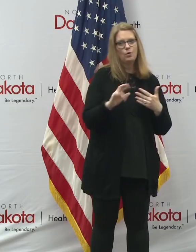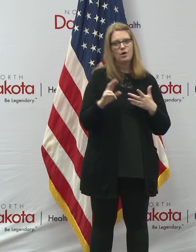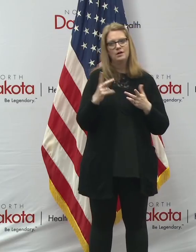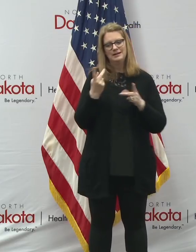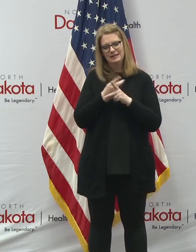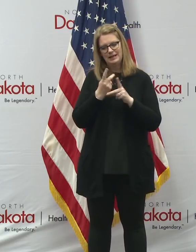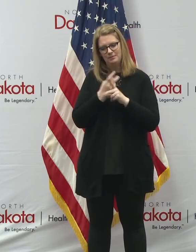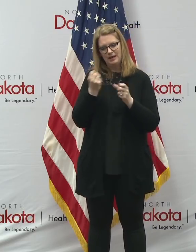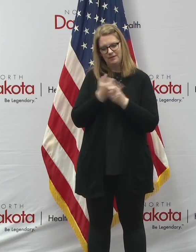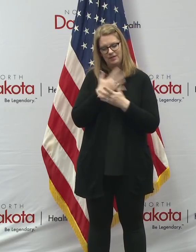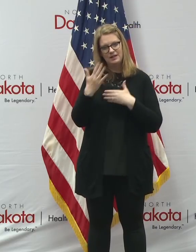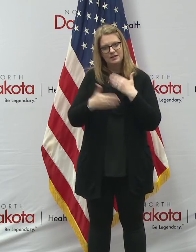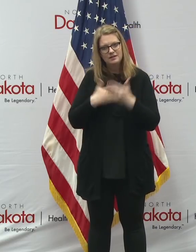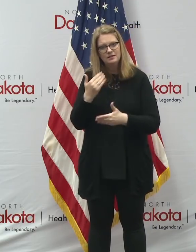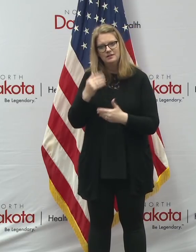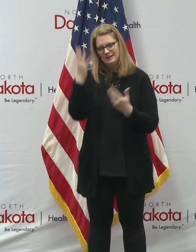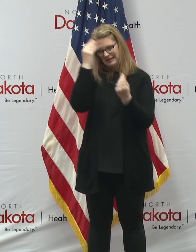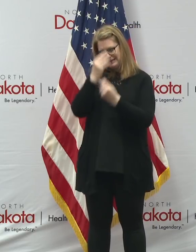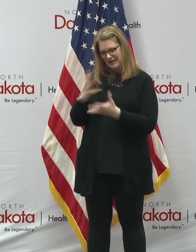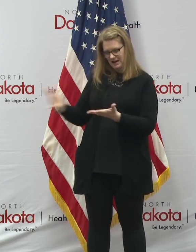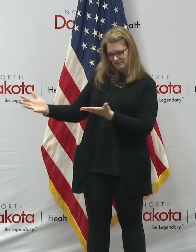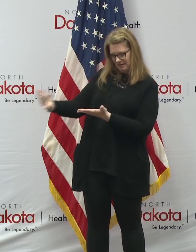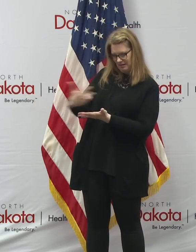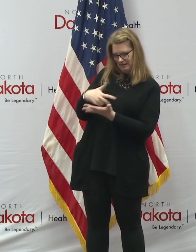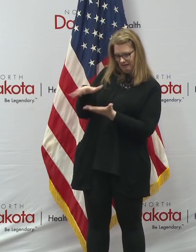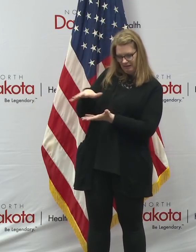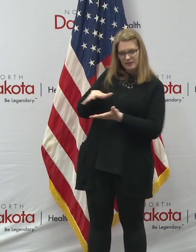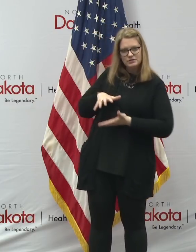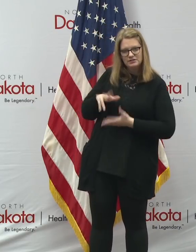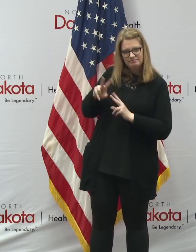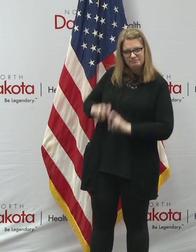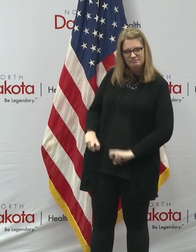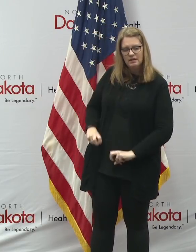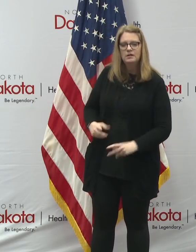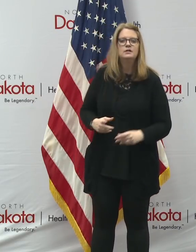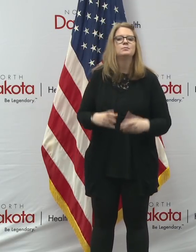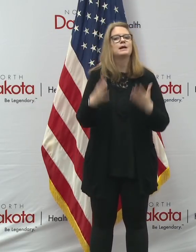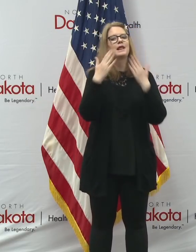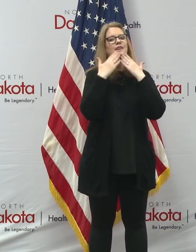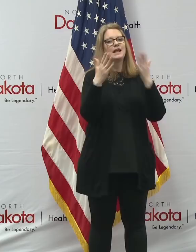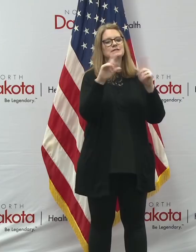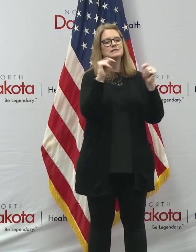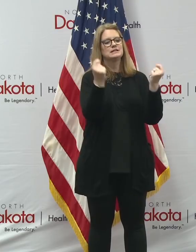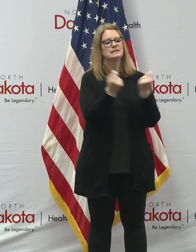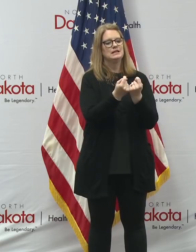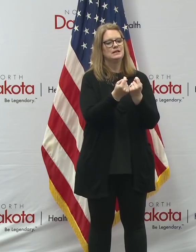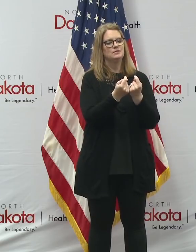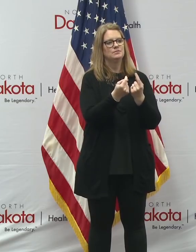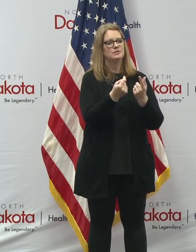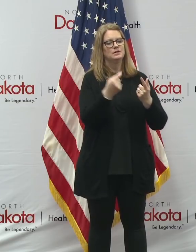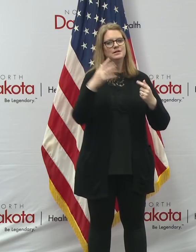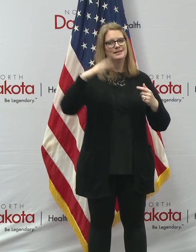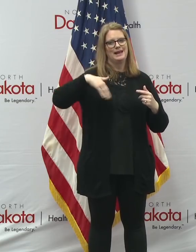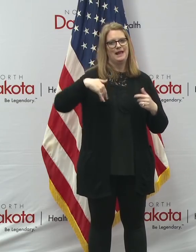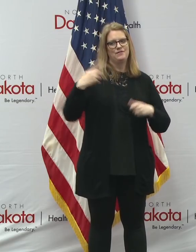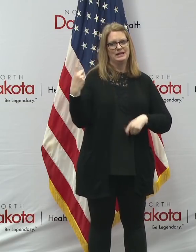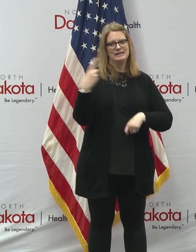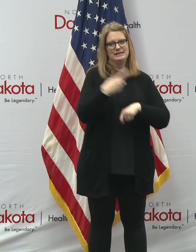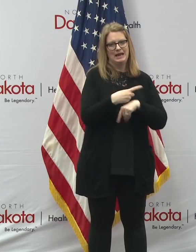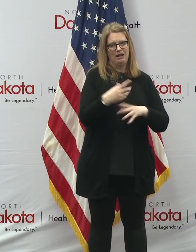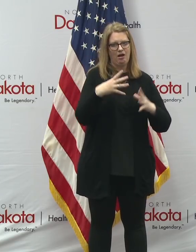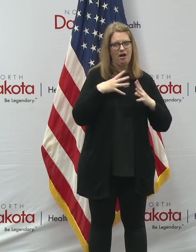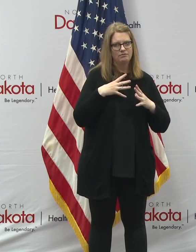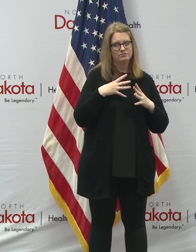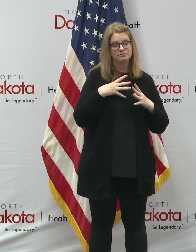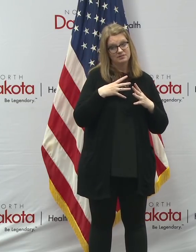things going or doing data collection, a lot of folks are going to be working. And I want to say thanks to, uh, the team of people that, that haven't had a day off in the last